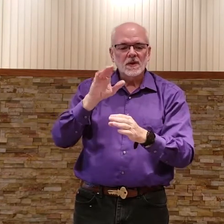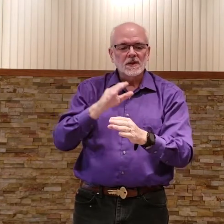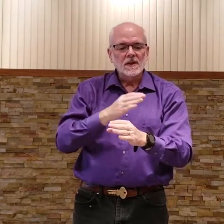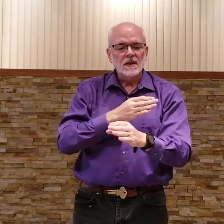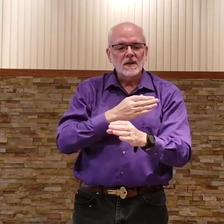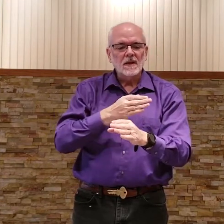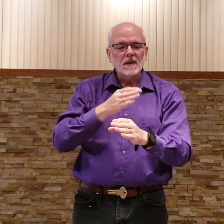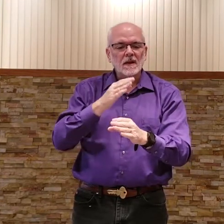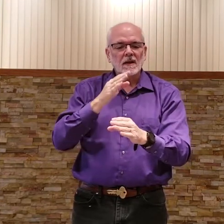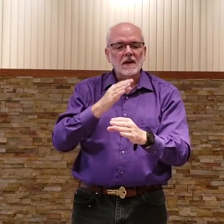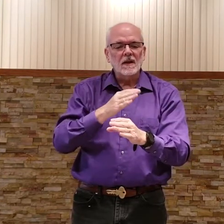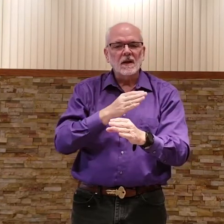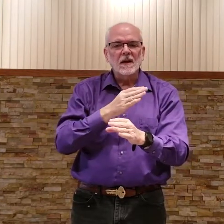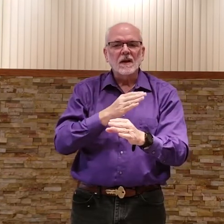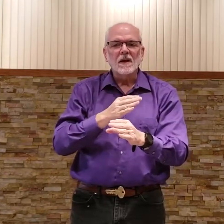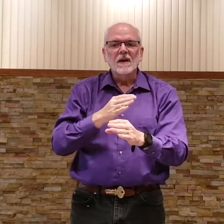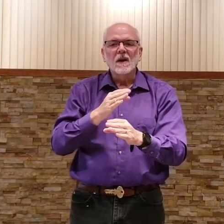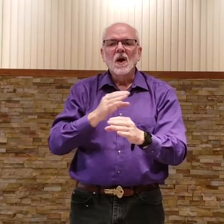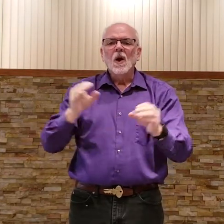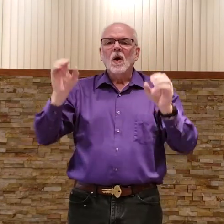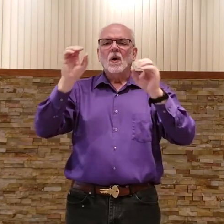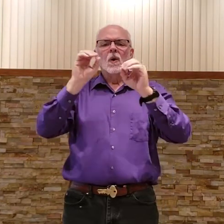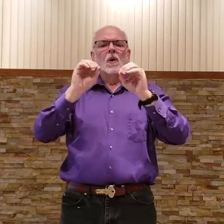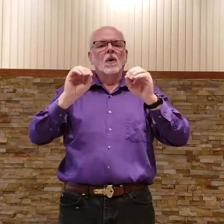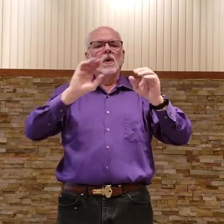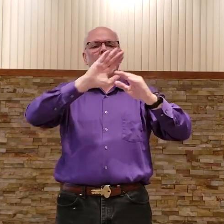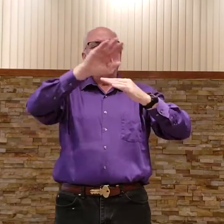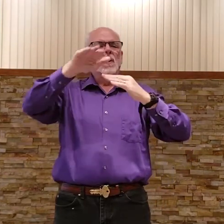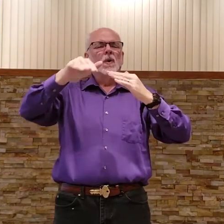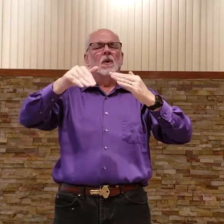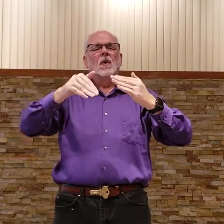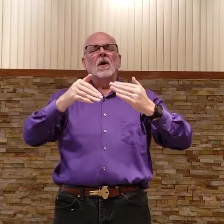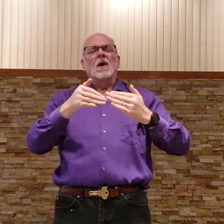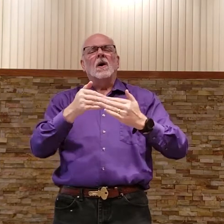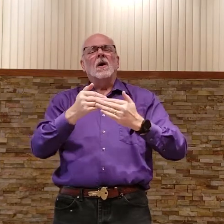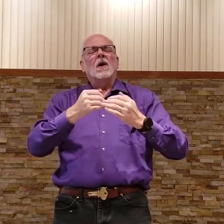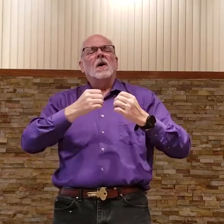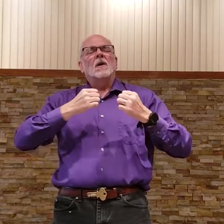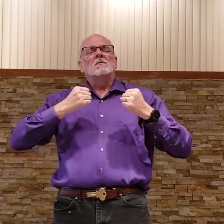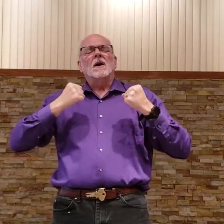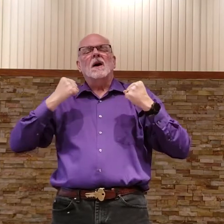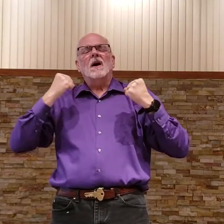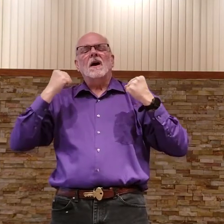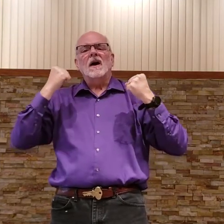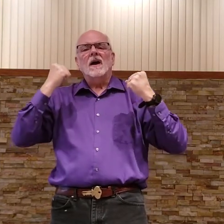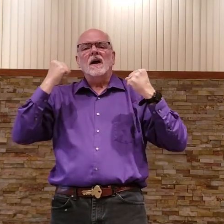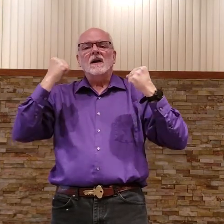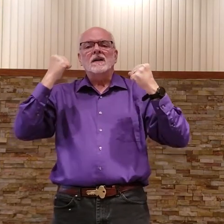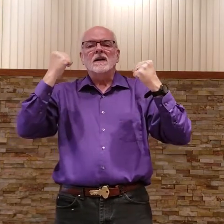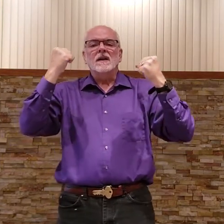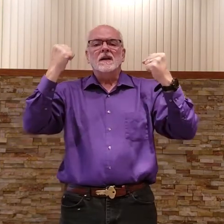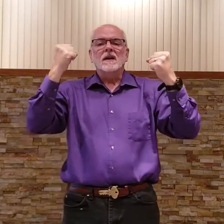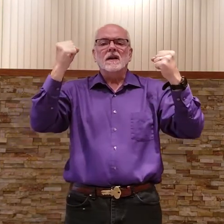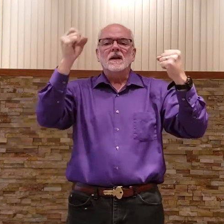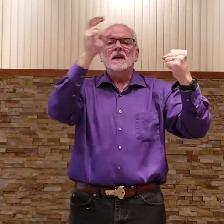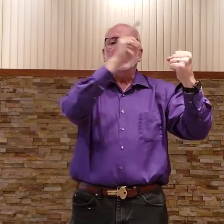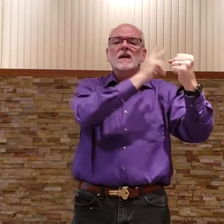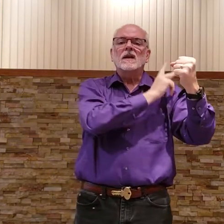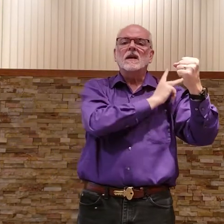sing O Almighty King